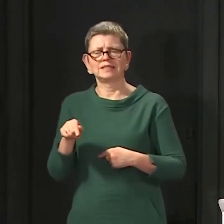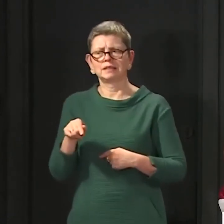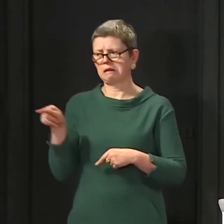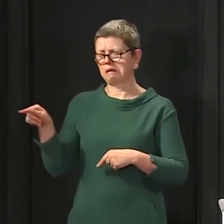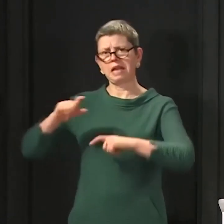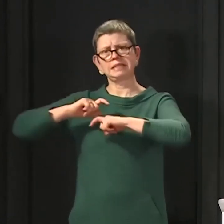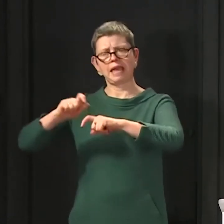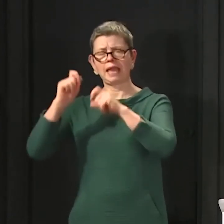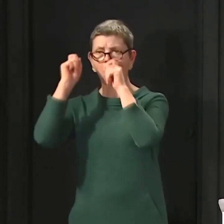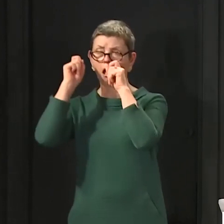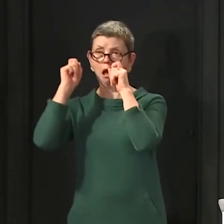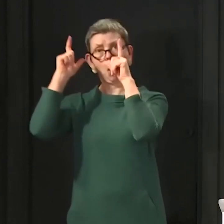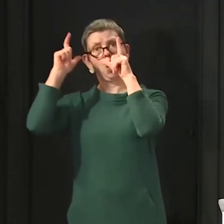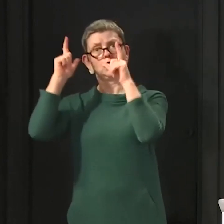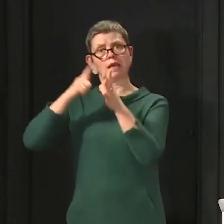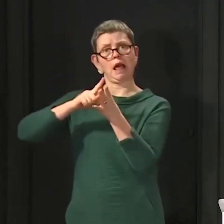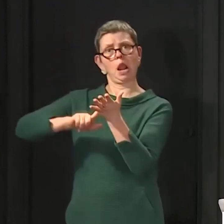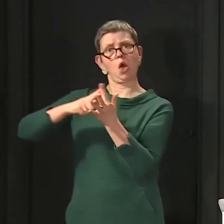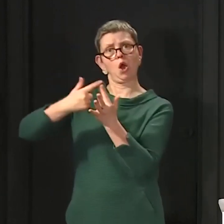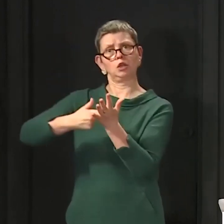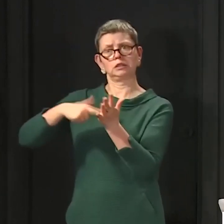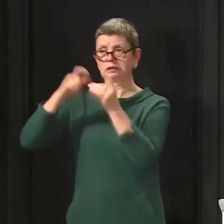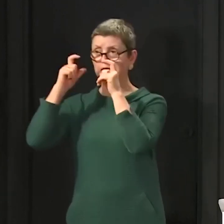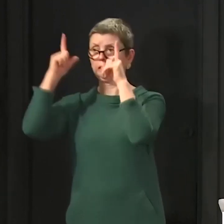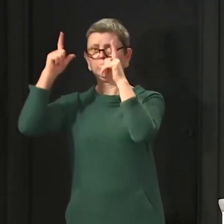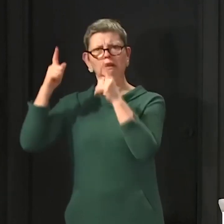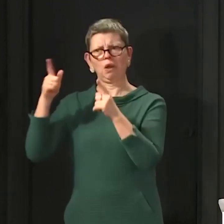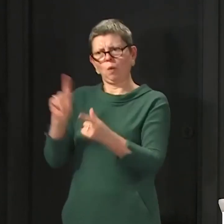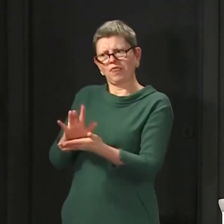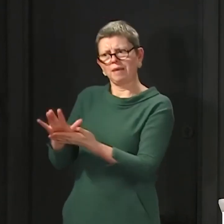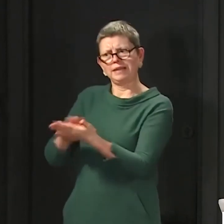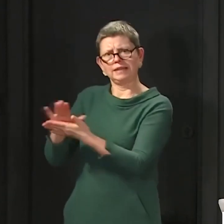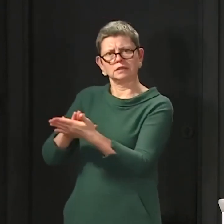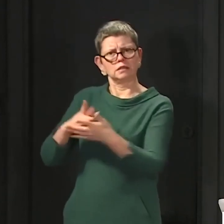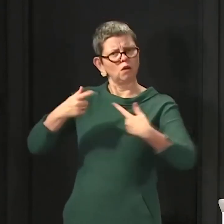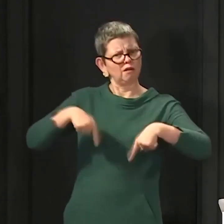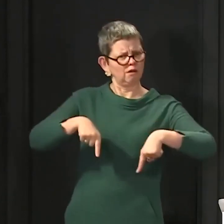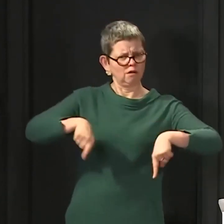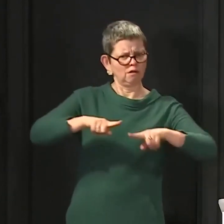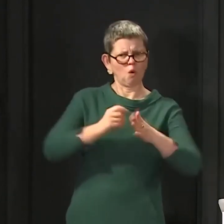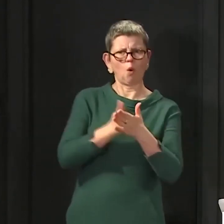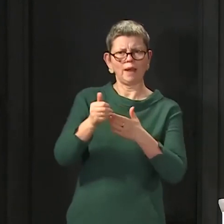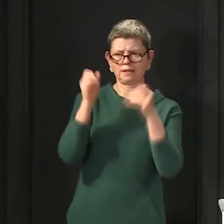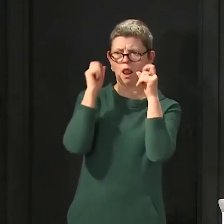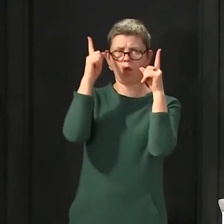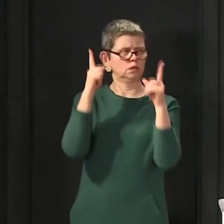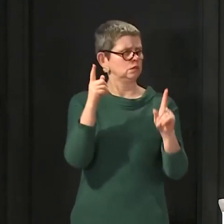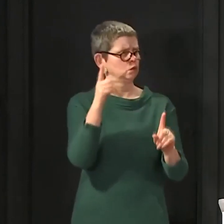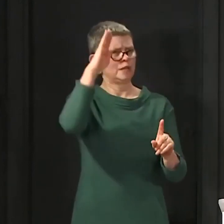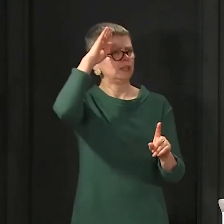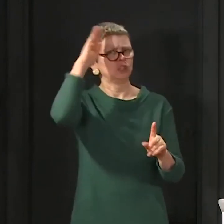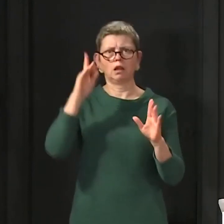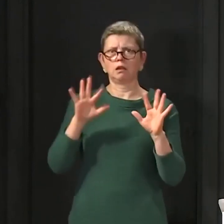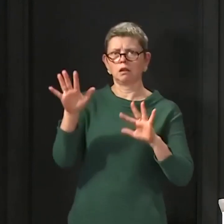means. Presumably we all live our lives in normal times, staying alert to danger. But if I say to you, my message now is stay